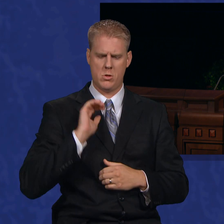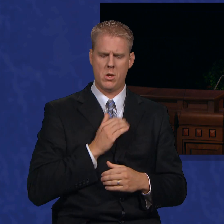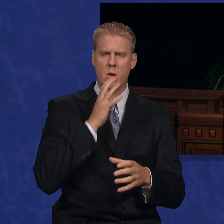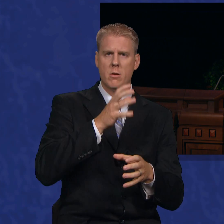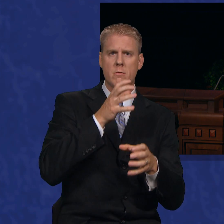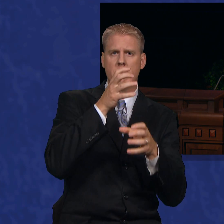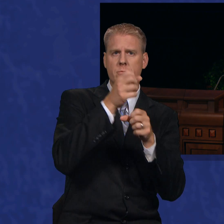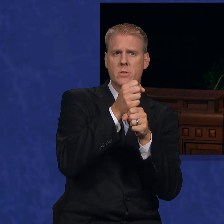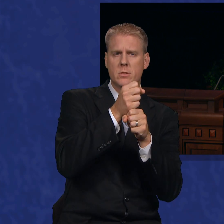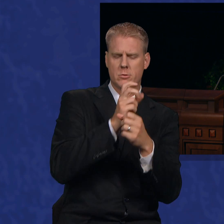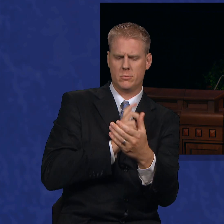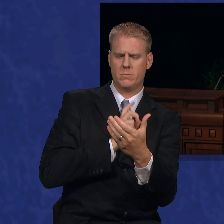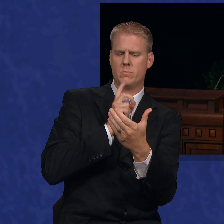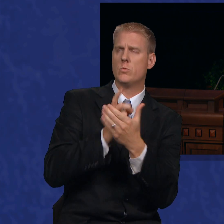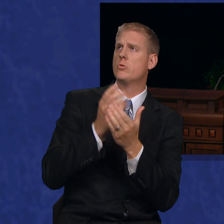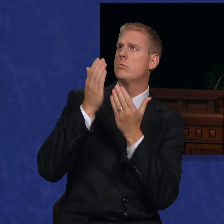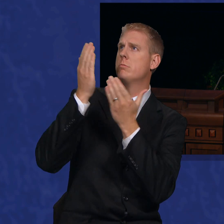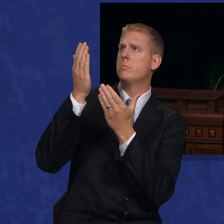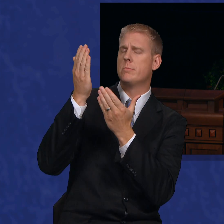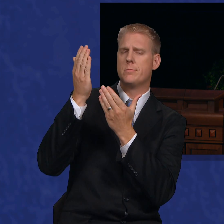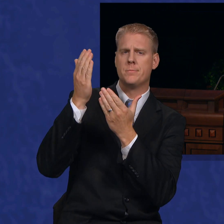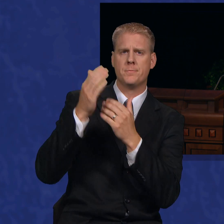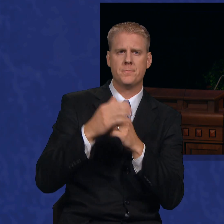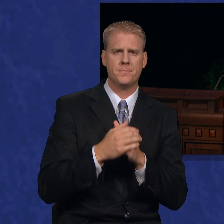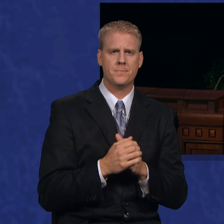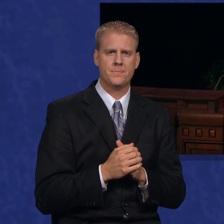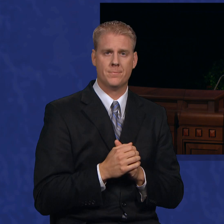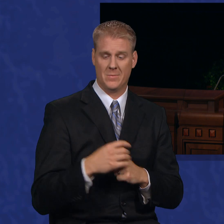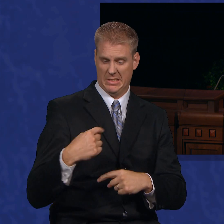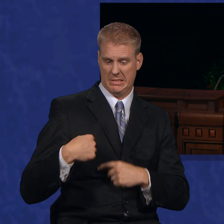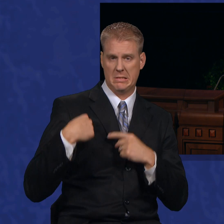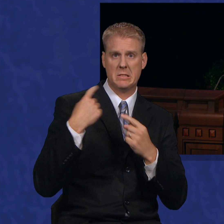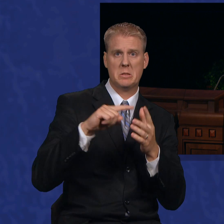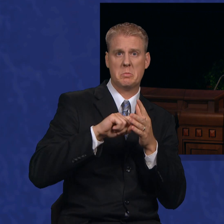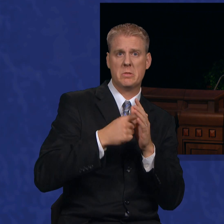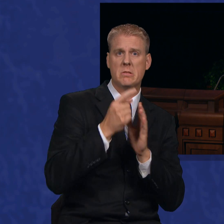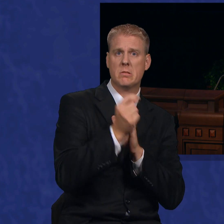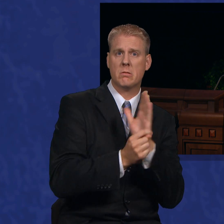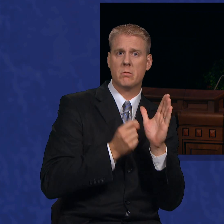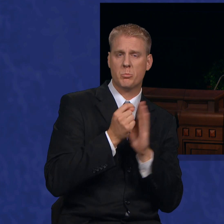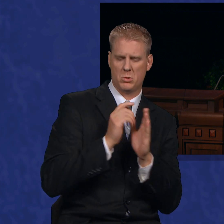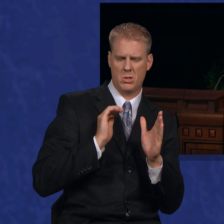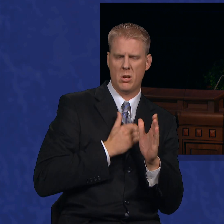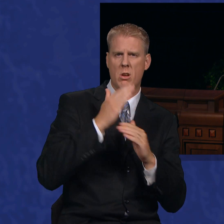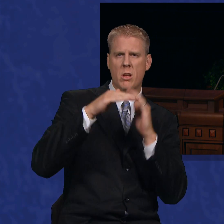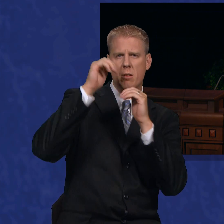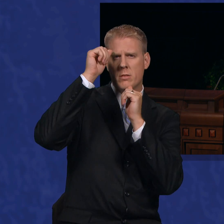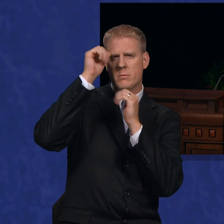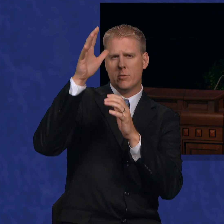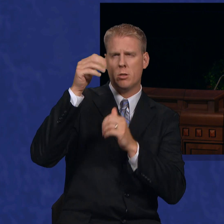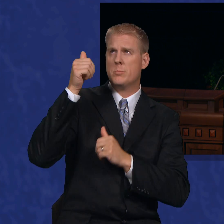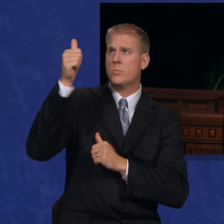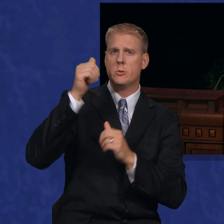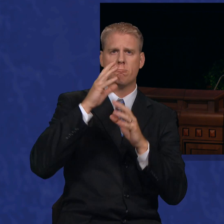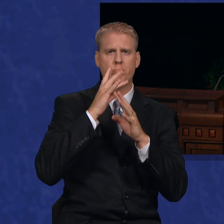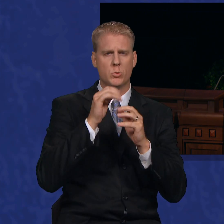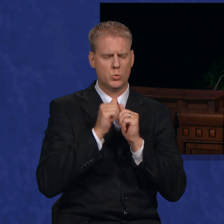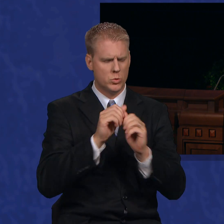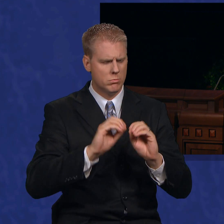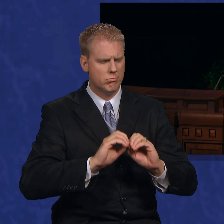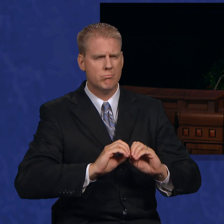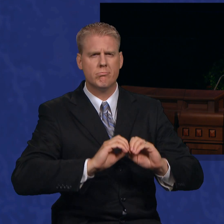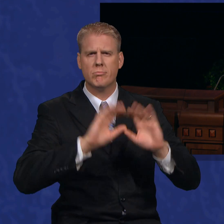and devotion to Him. Since the beginning of time, our Heavenly Father has spoken with great clarity